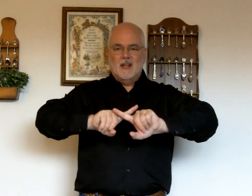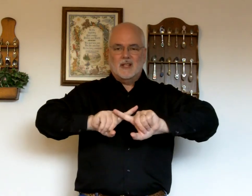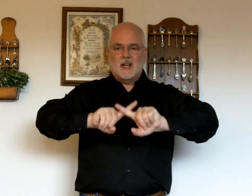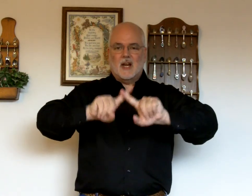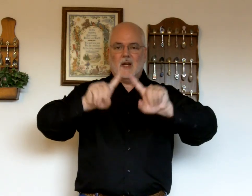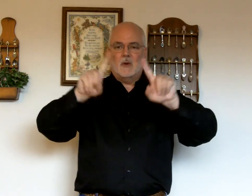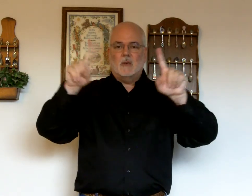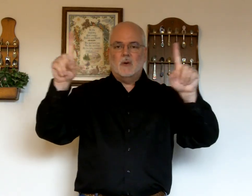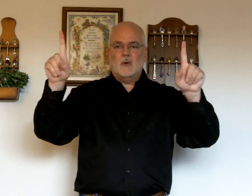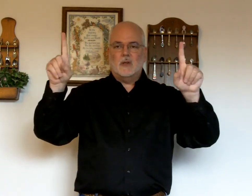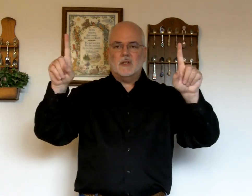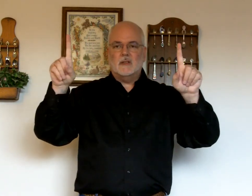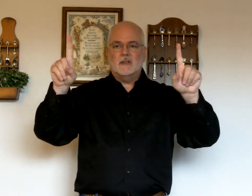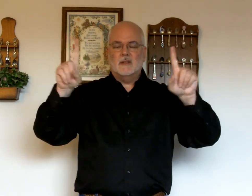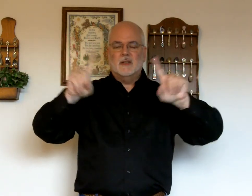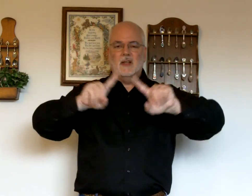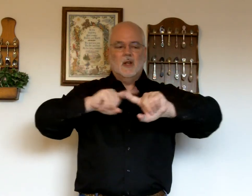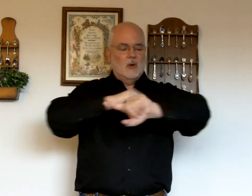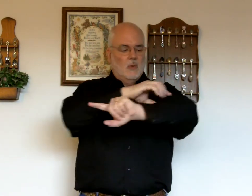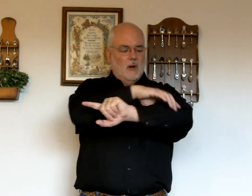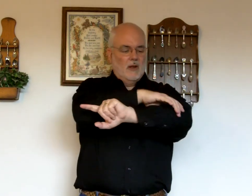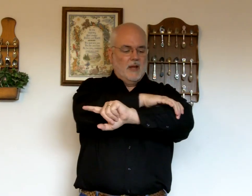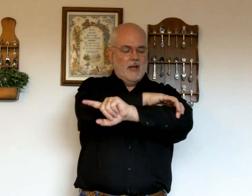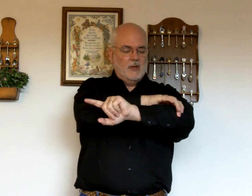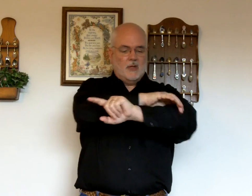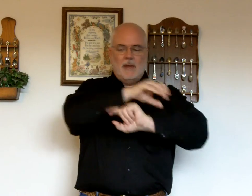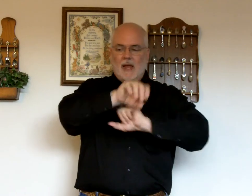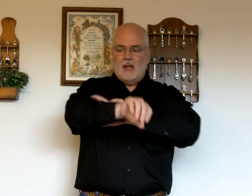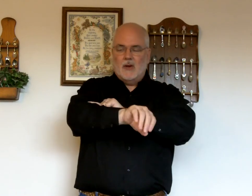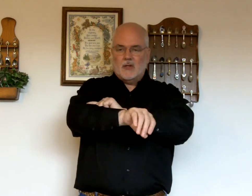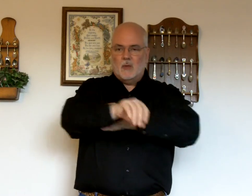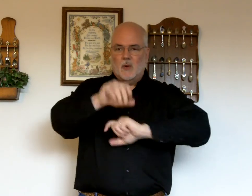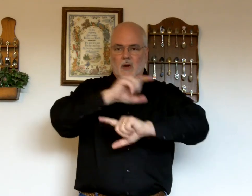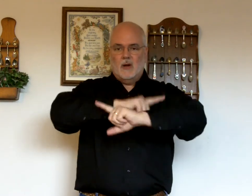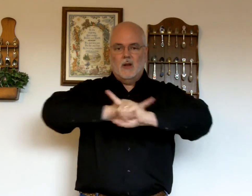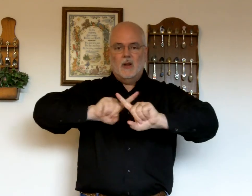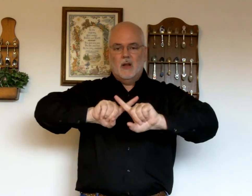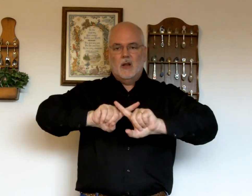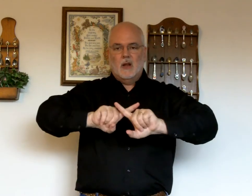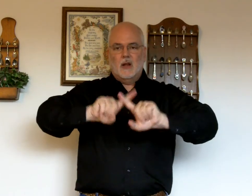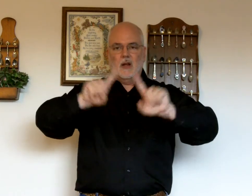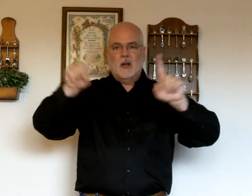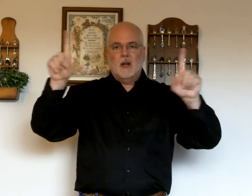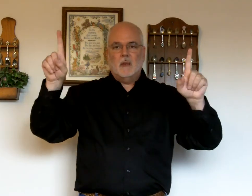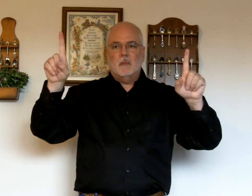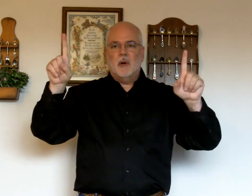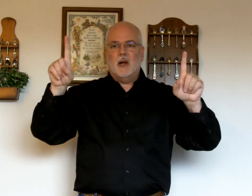Kind of like a railroad crossing. Where the hinge is back here somewhere. But.